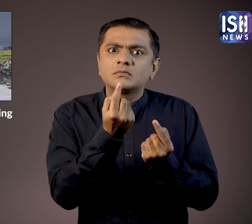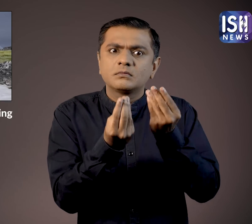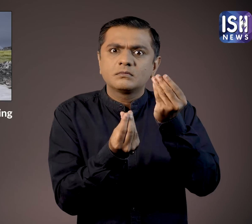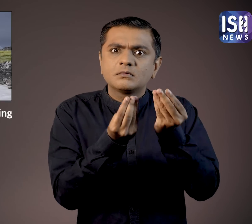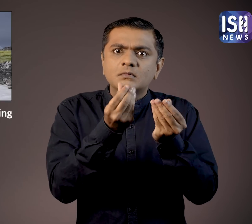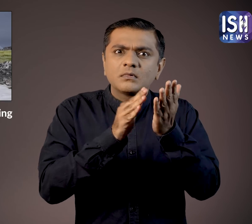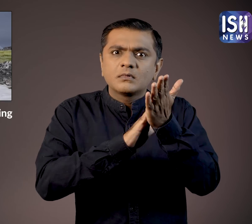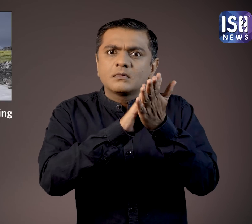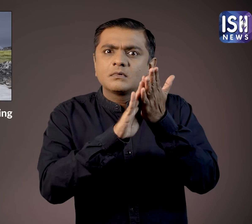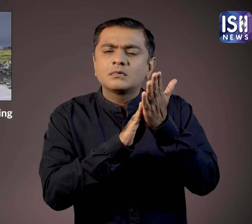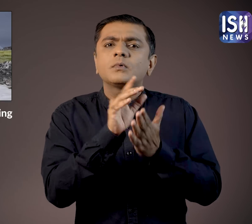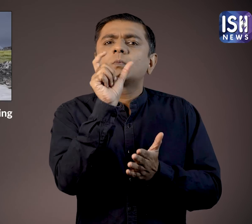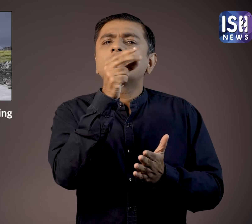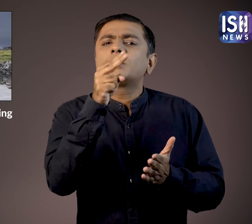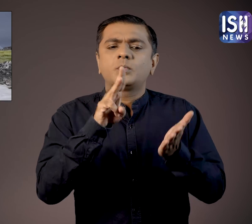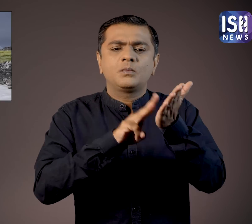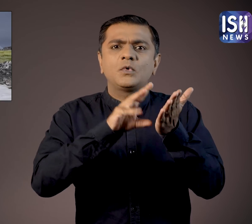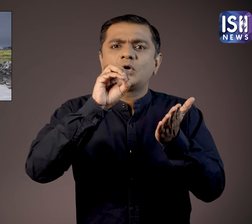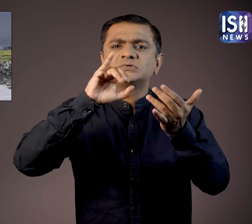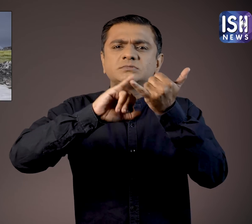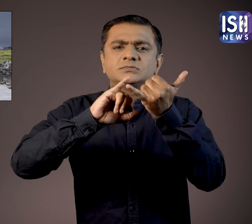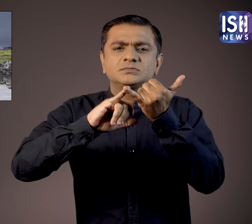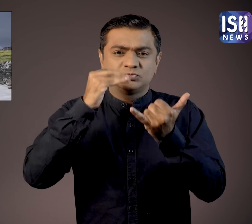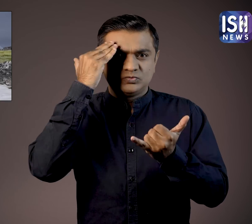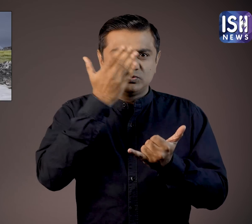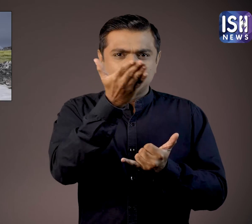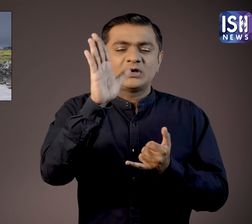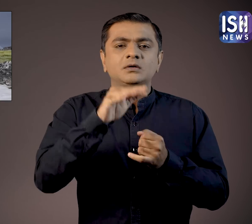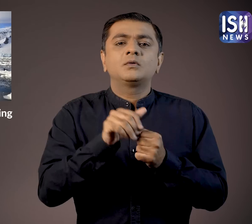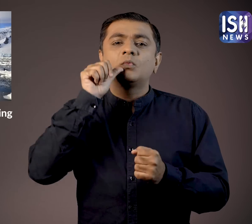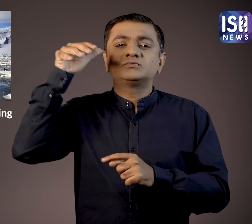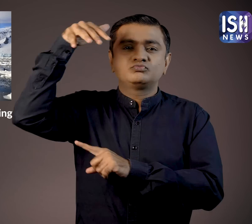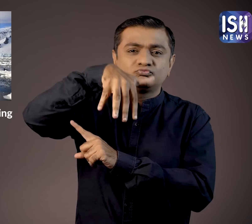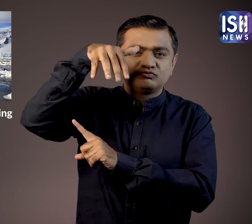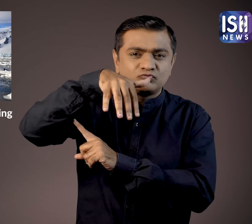typically found near waterfalls and rivers and known for being very slippery